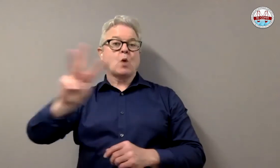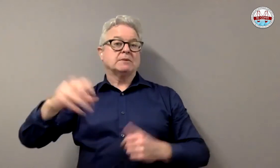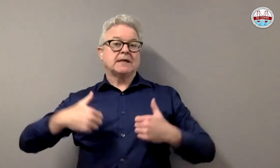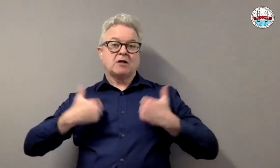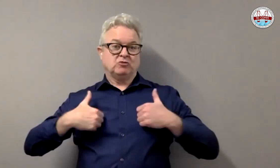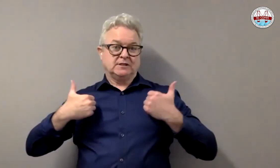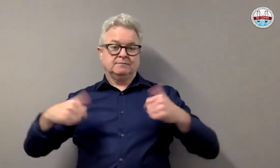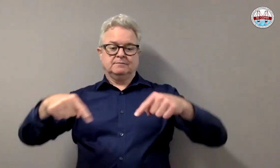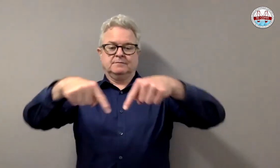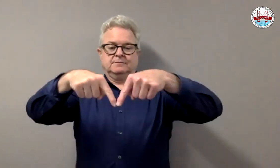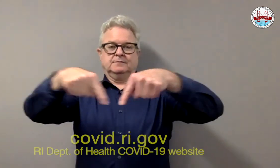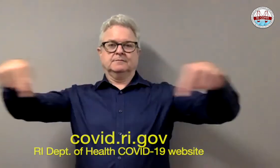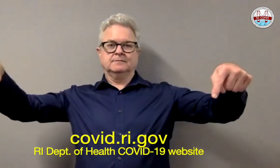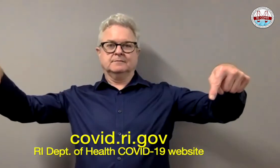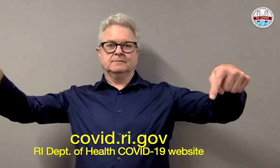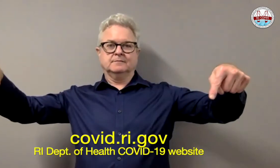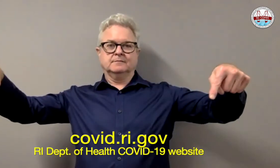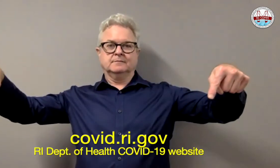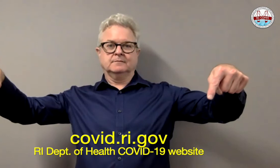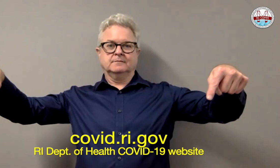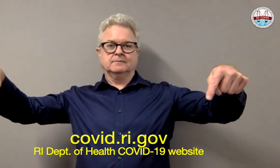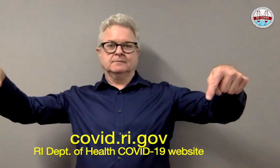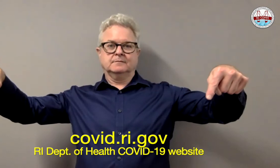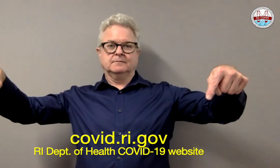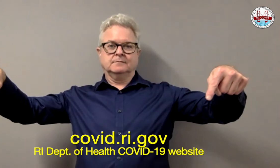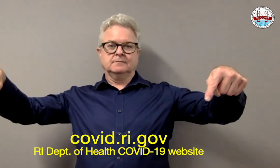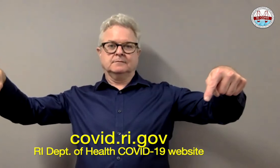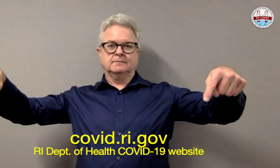to the Rhode Island Department of Health's website. Their website is as follows.